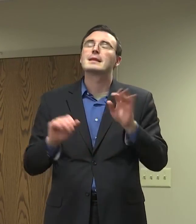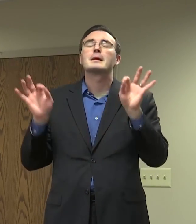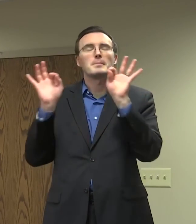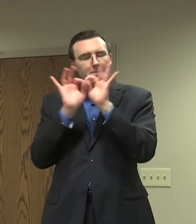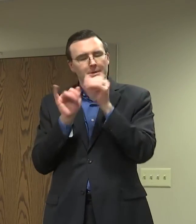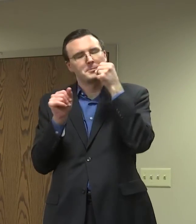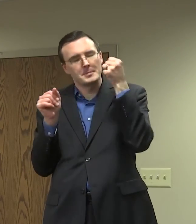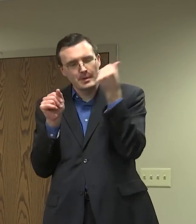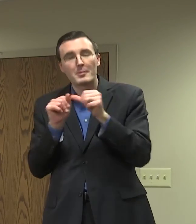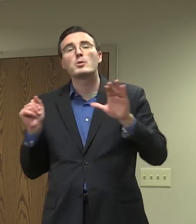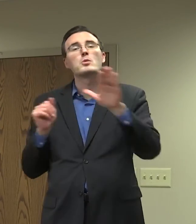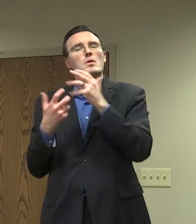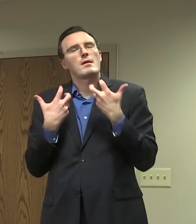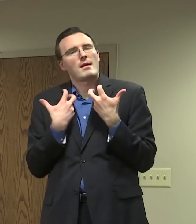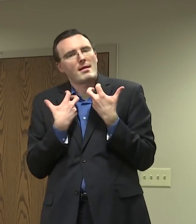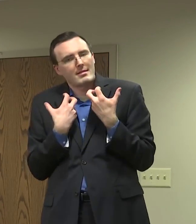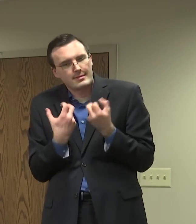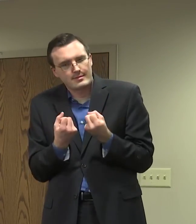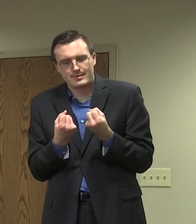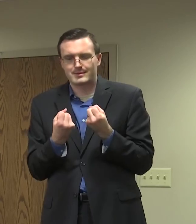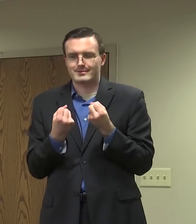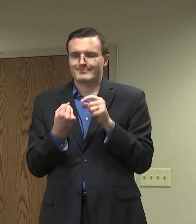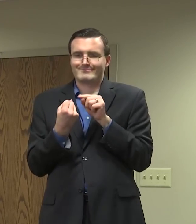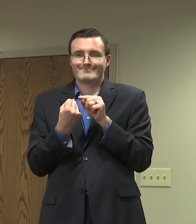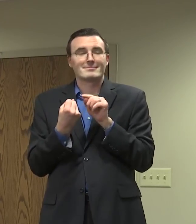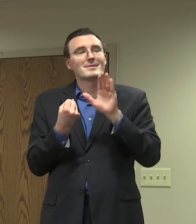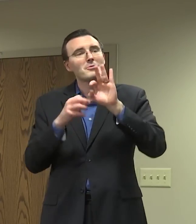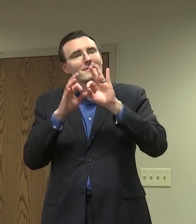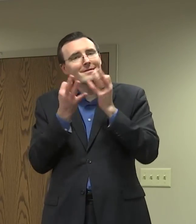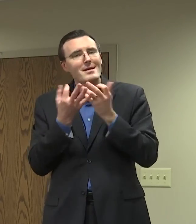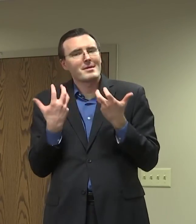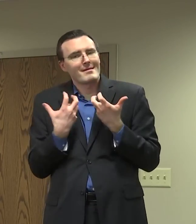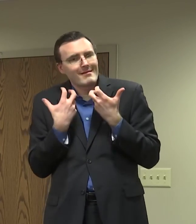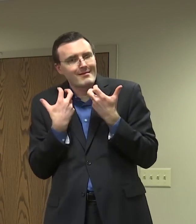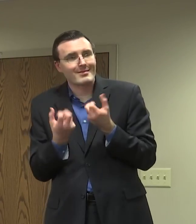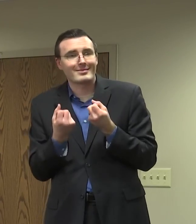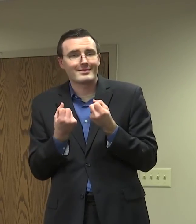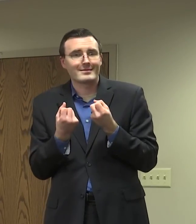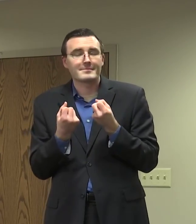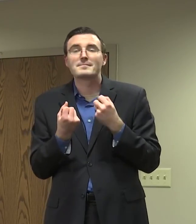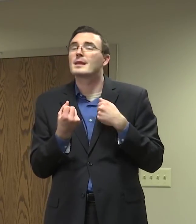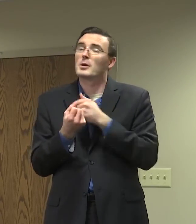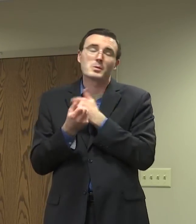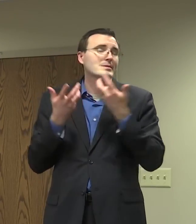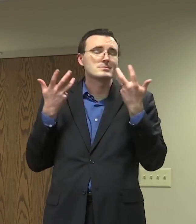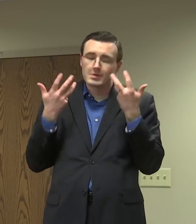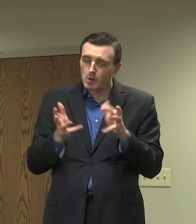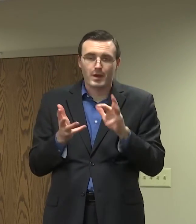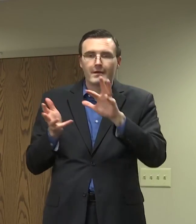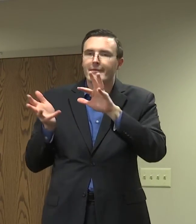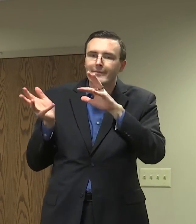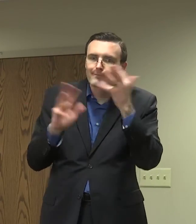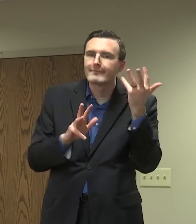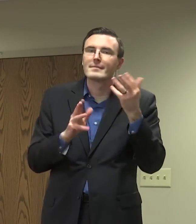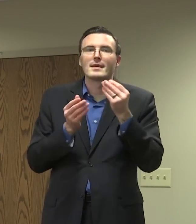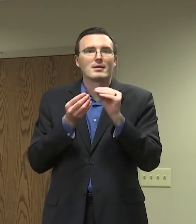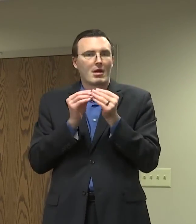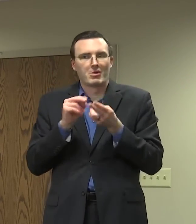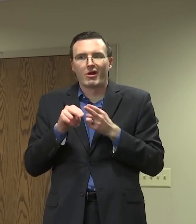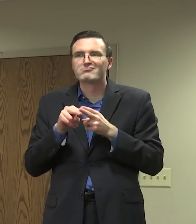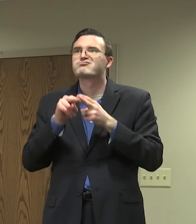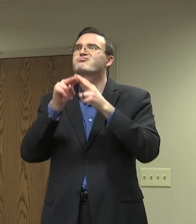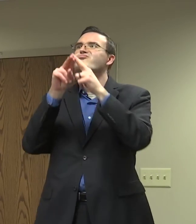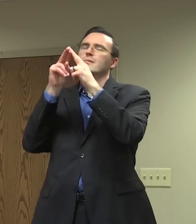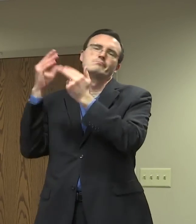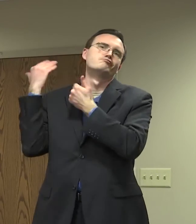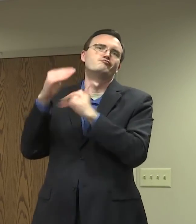We don't want to be one of those states or one of those regions who move backwards. We've been there. We've done that. I don't want to do it again. I know no one else does.